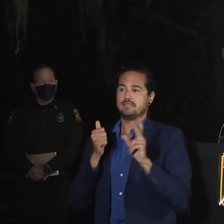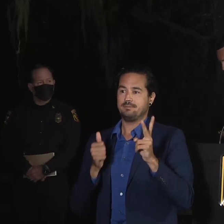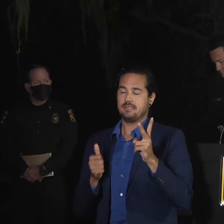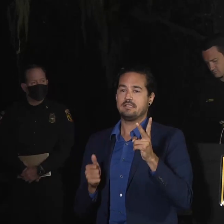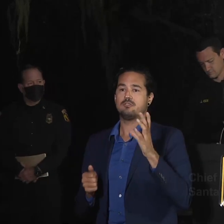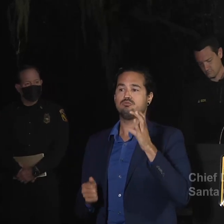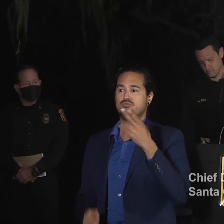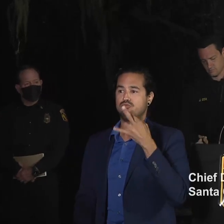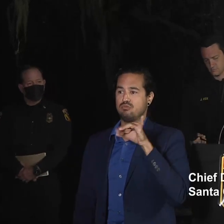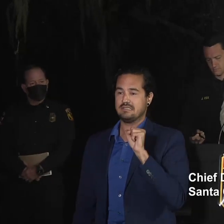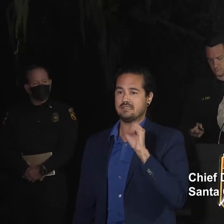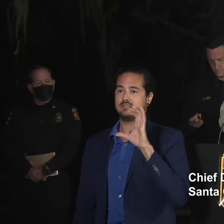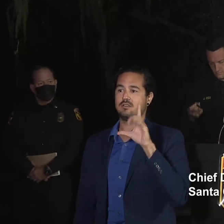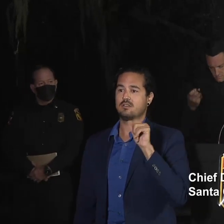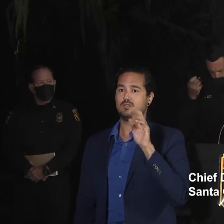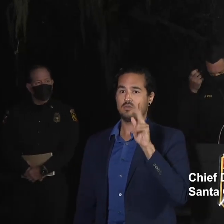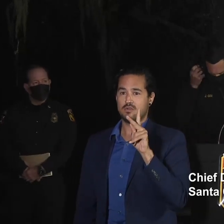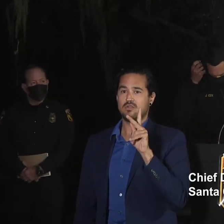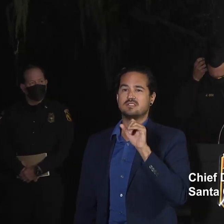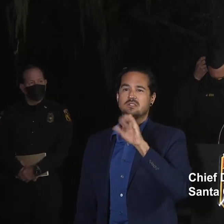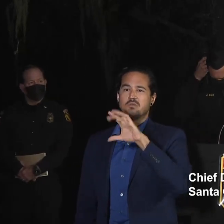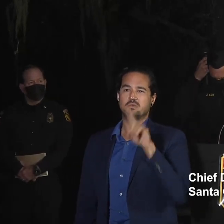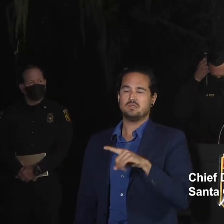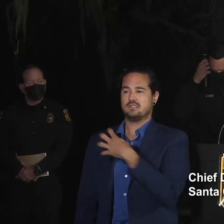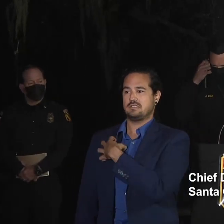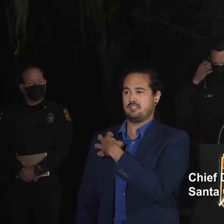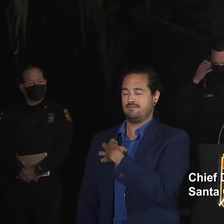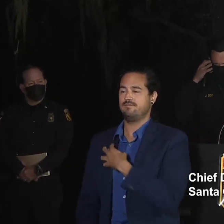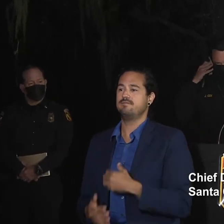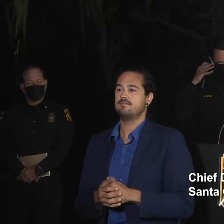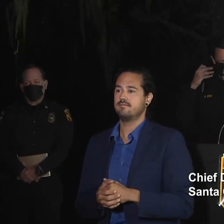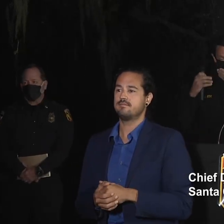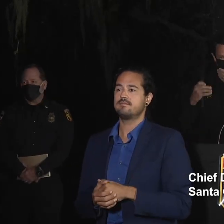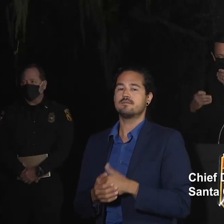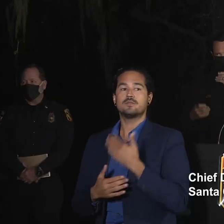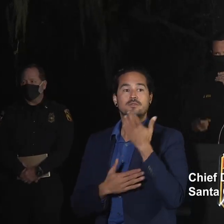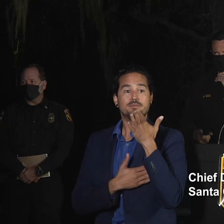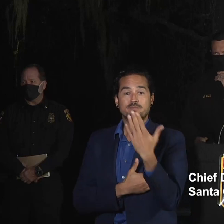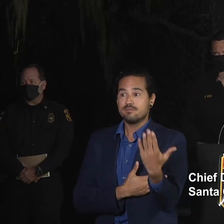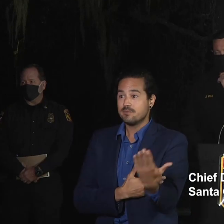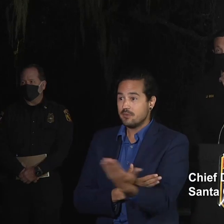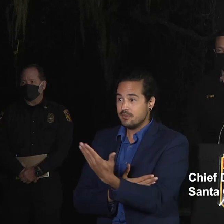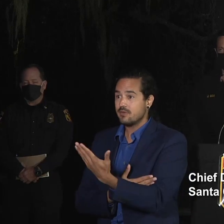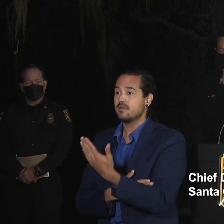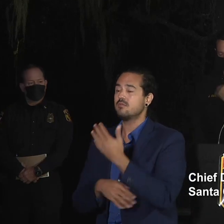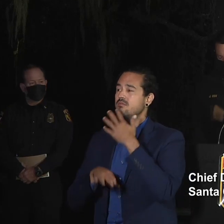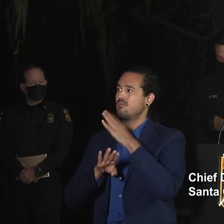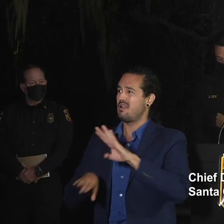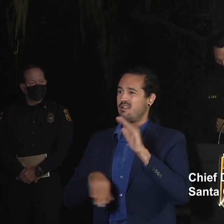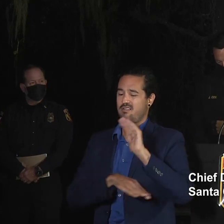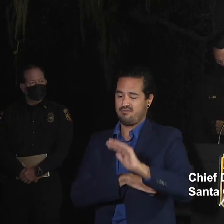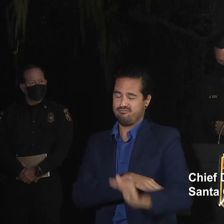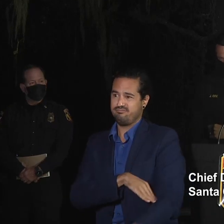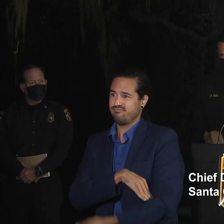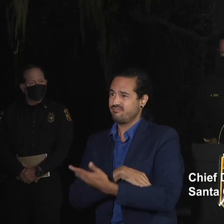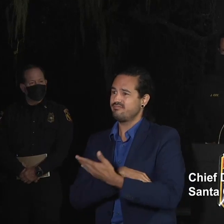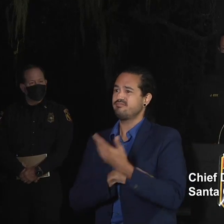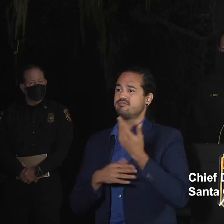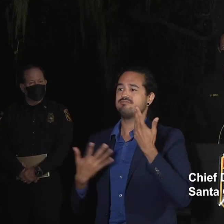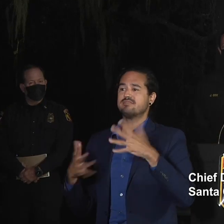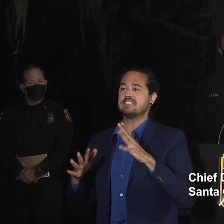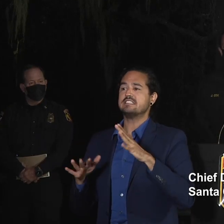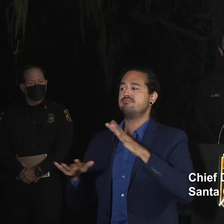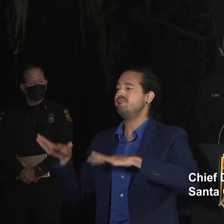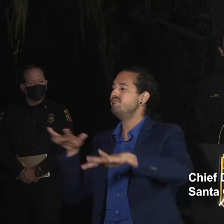Good morning. Fairly quiet night for us out in the field. There were no arrests, no citations as we continue kind of that trend,